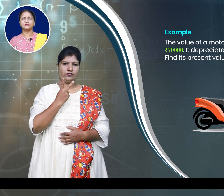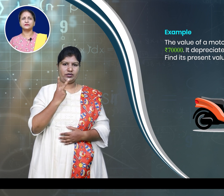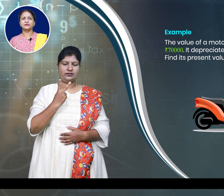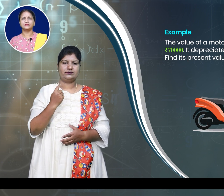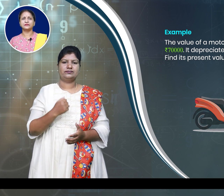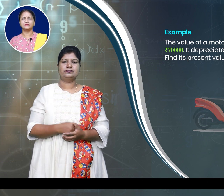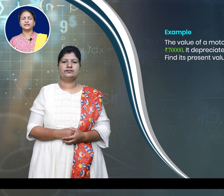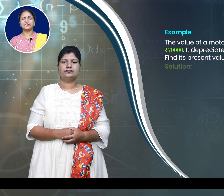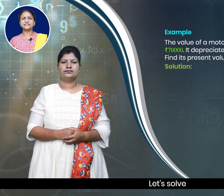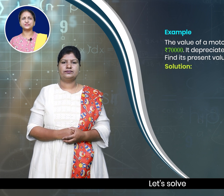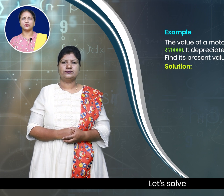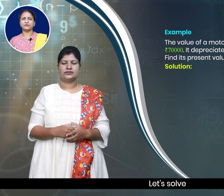Let us solve.